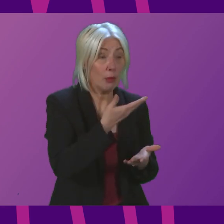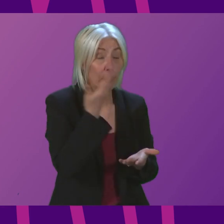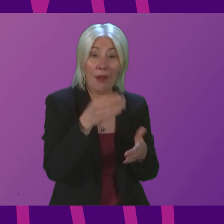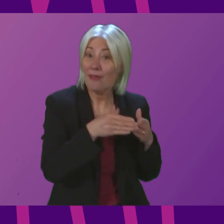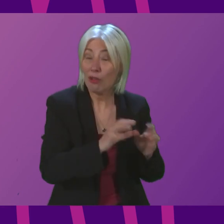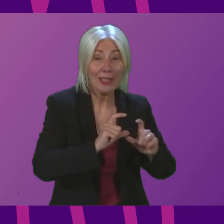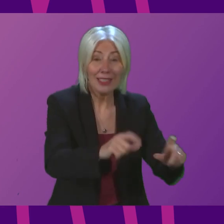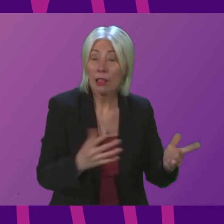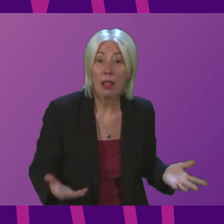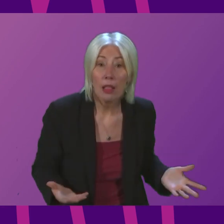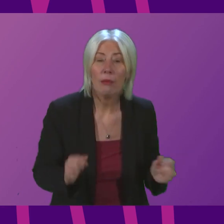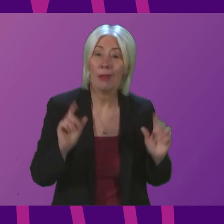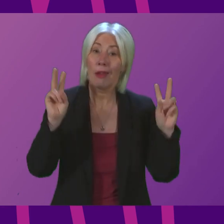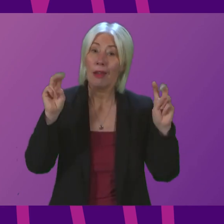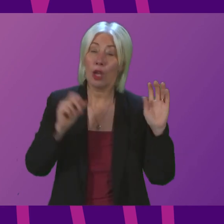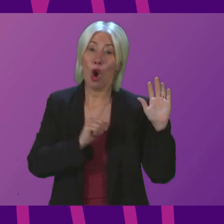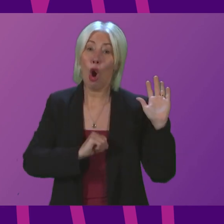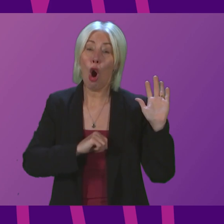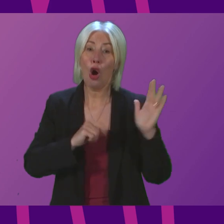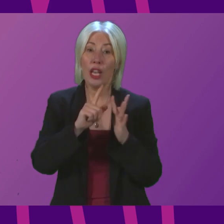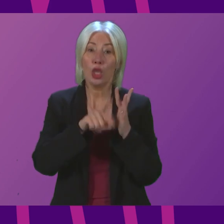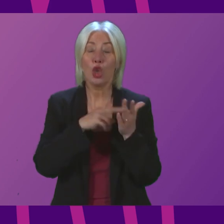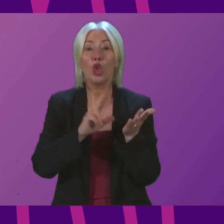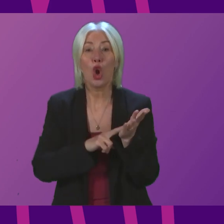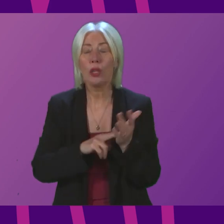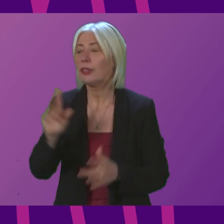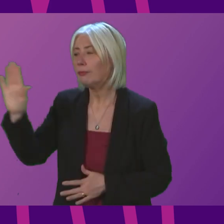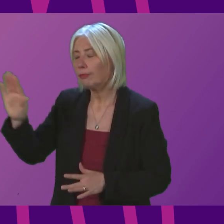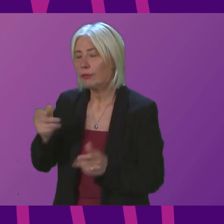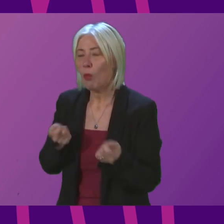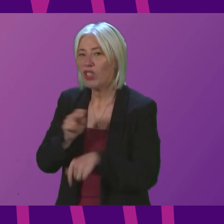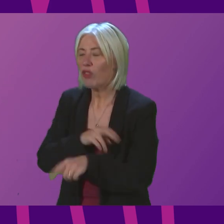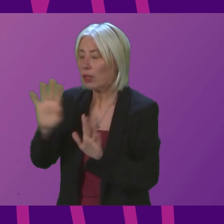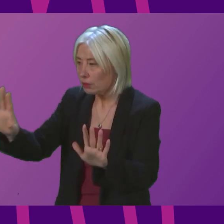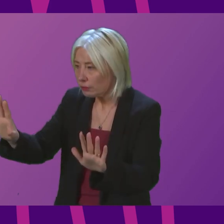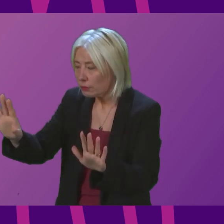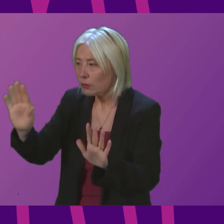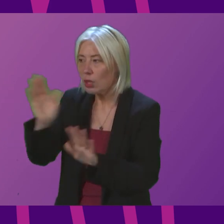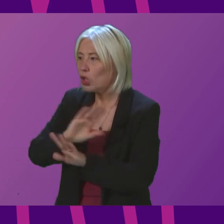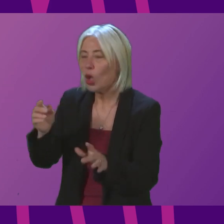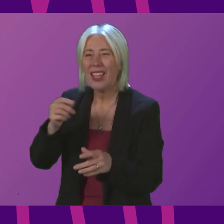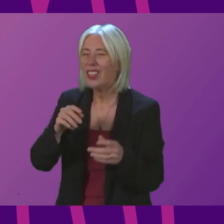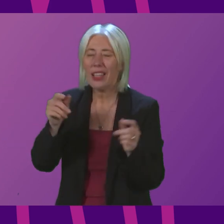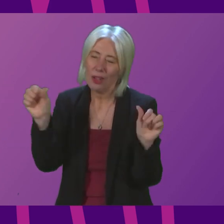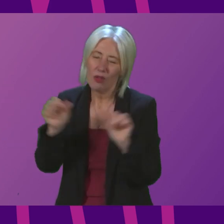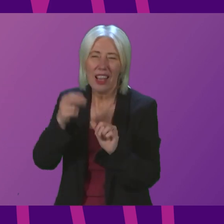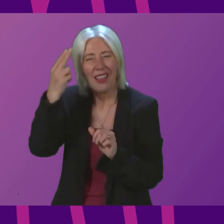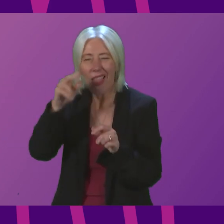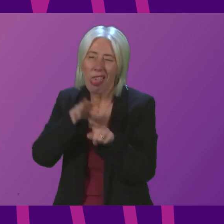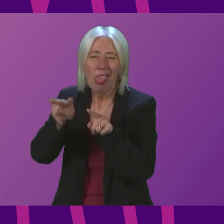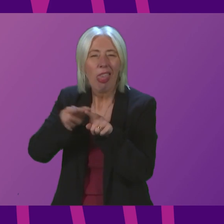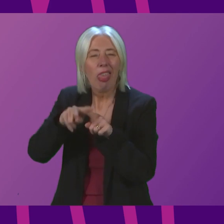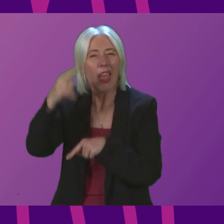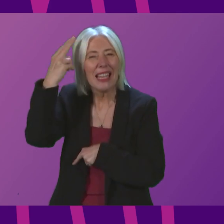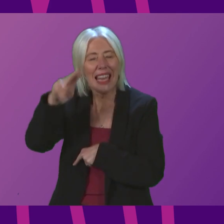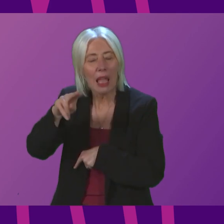And Honest John has missed the second sentence in the email. Mr Ross, we will desist from nicknames in this chamber, and we